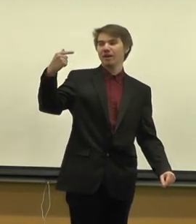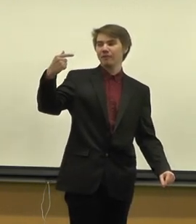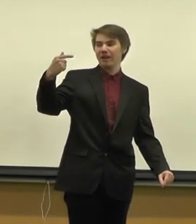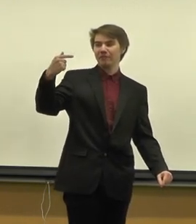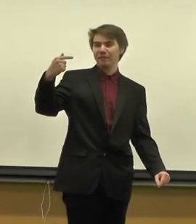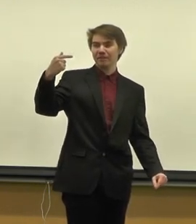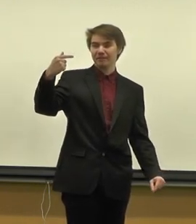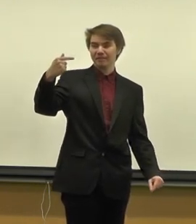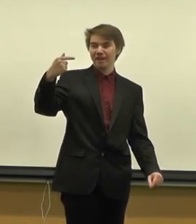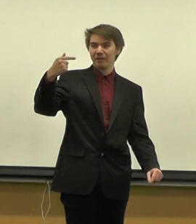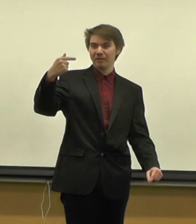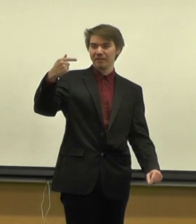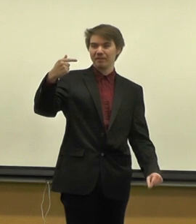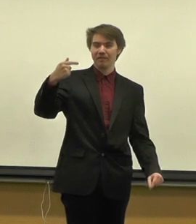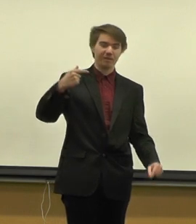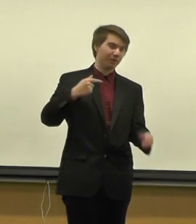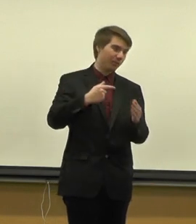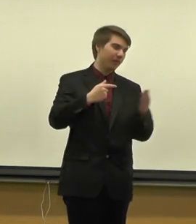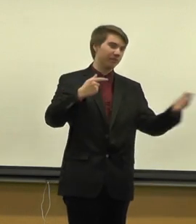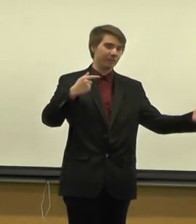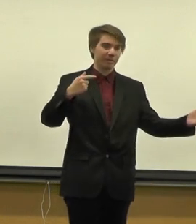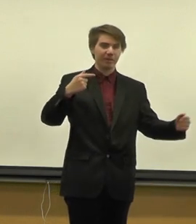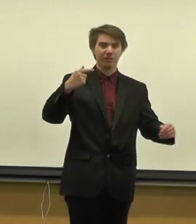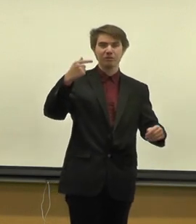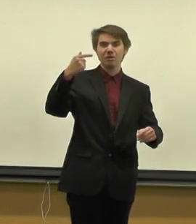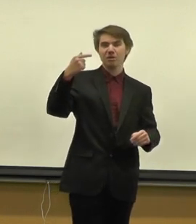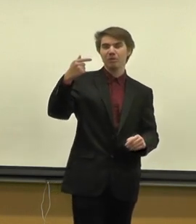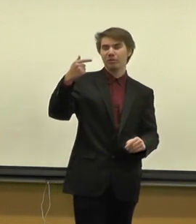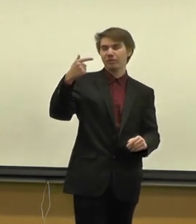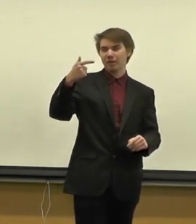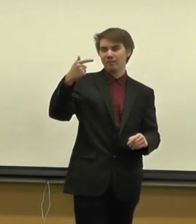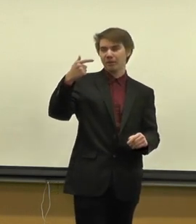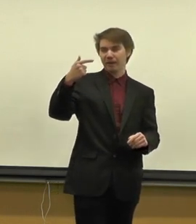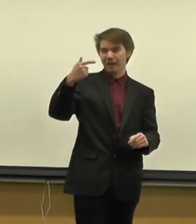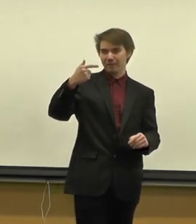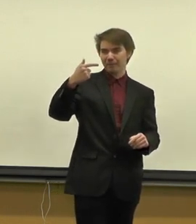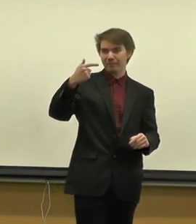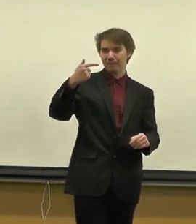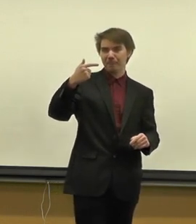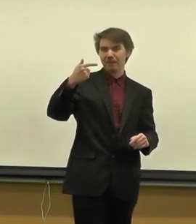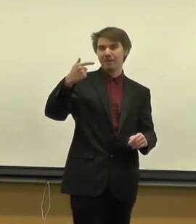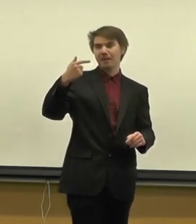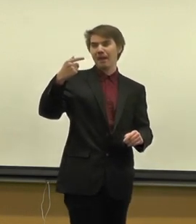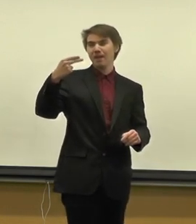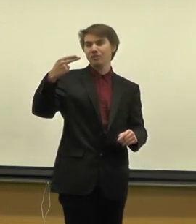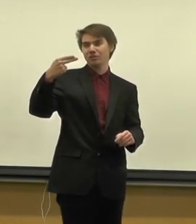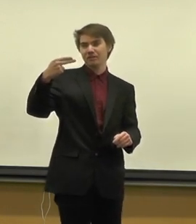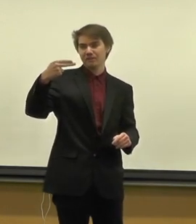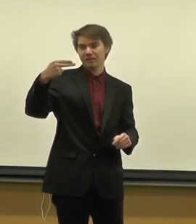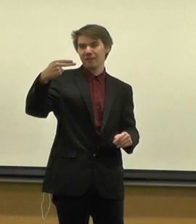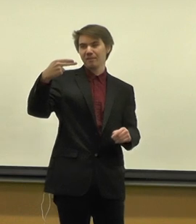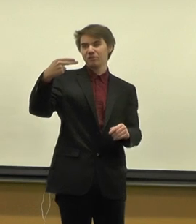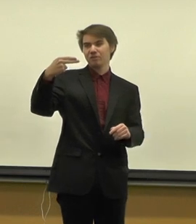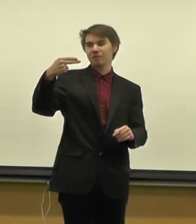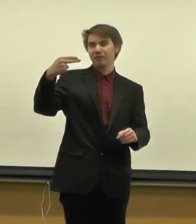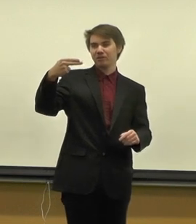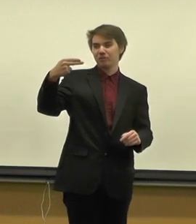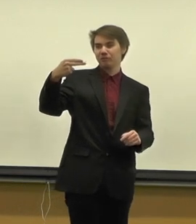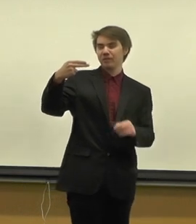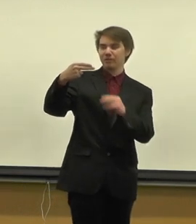have your hand facing sideways like this, like you're pointing to somebody else, with your thumb going up. H is the same as G but it's two fingers